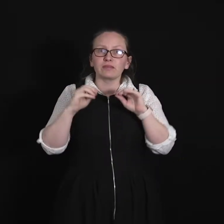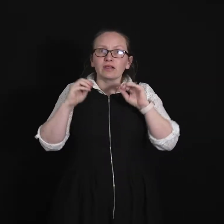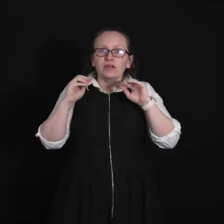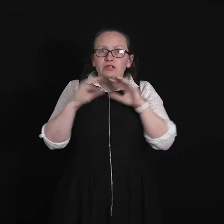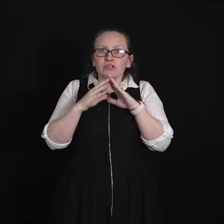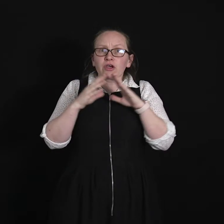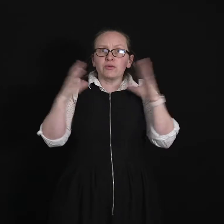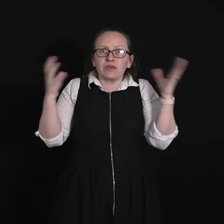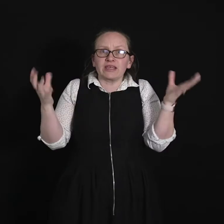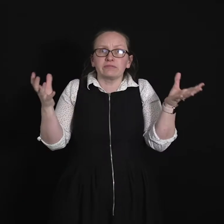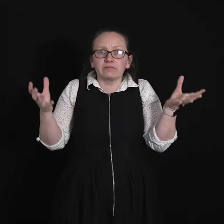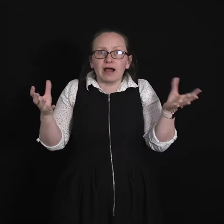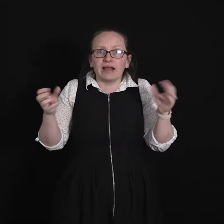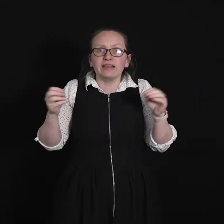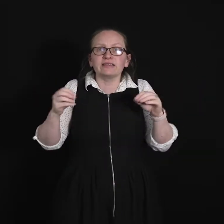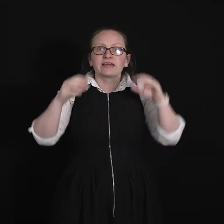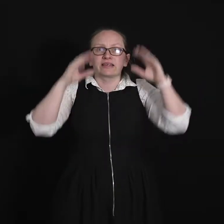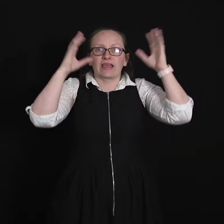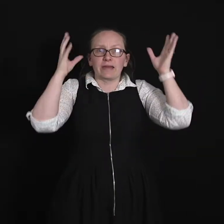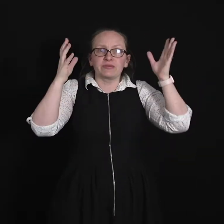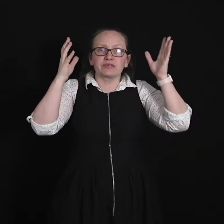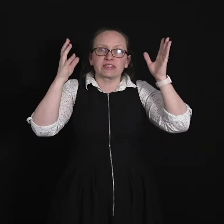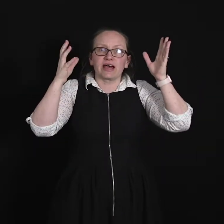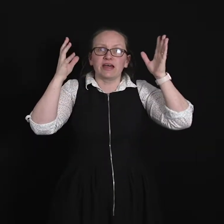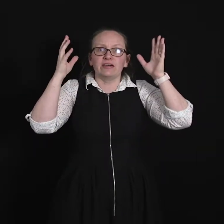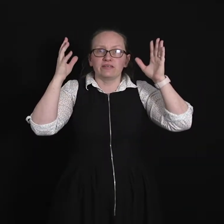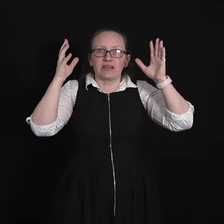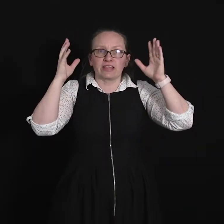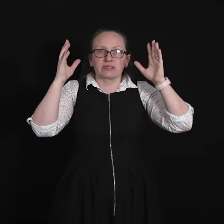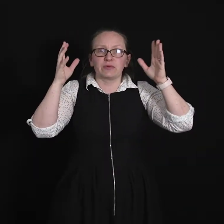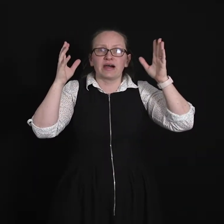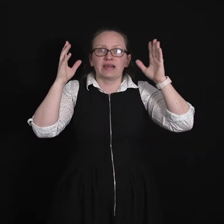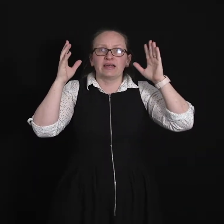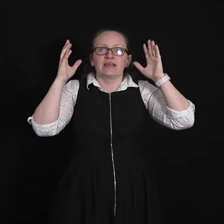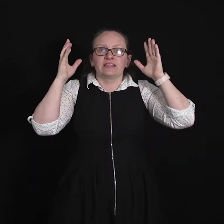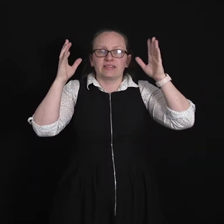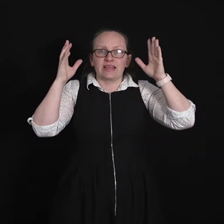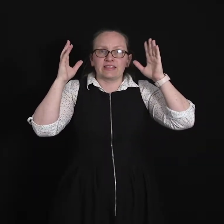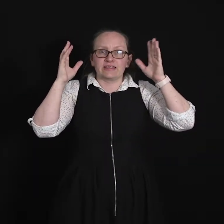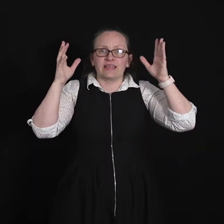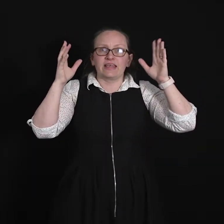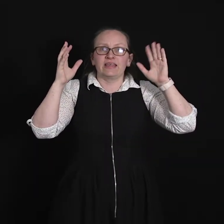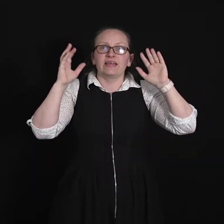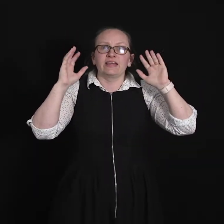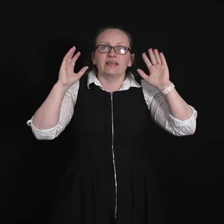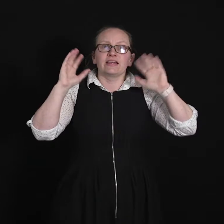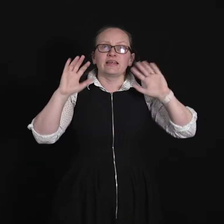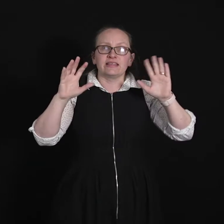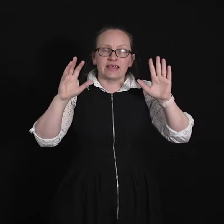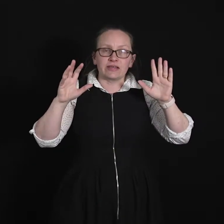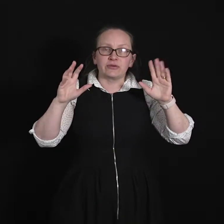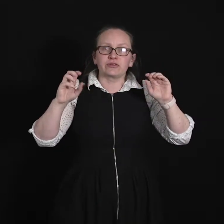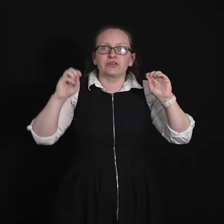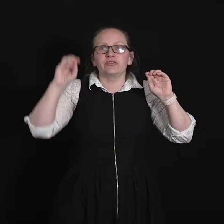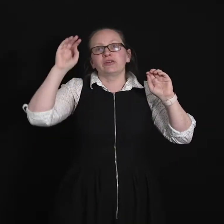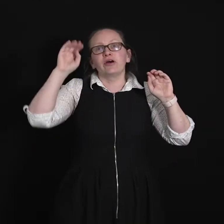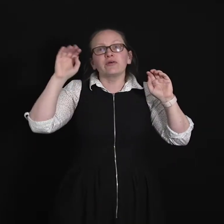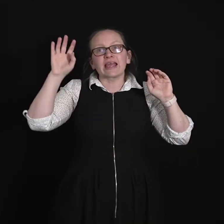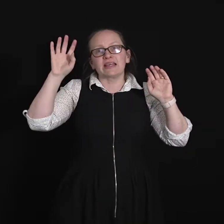So we can write capital Psi of x, y, z and t is equal to lowercase